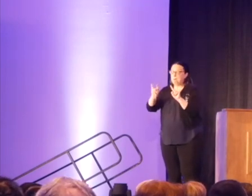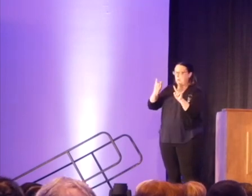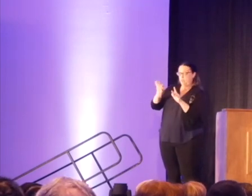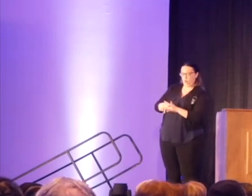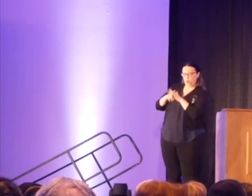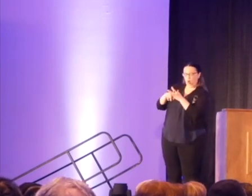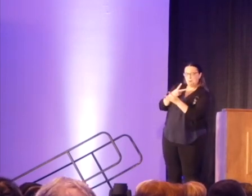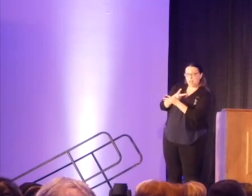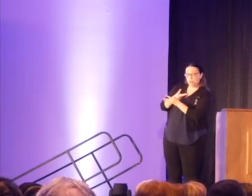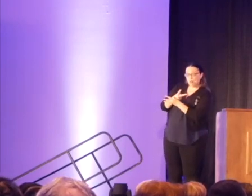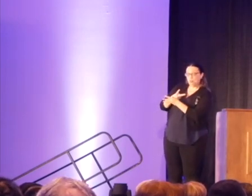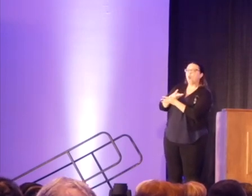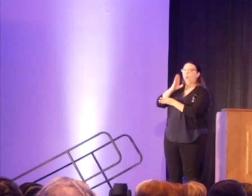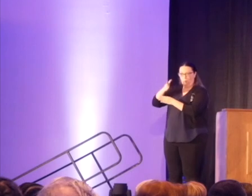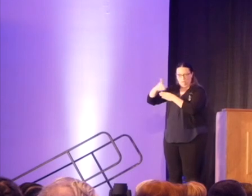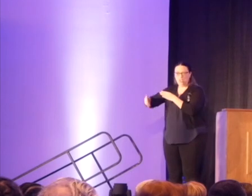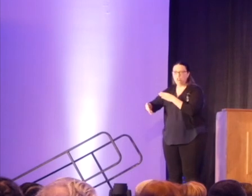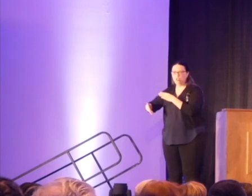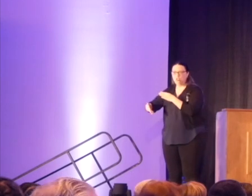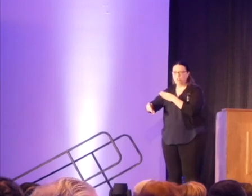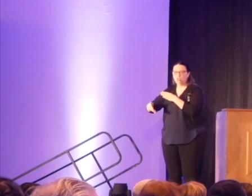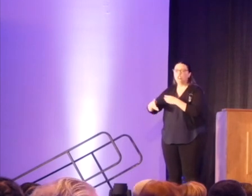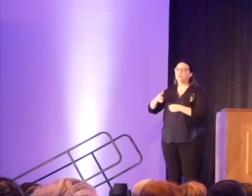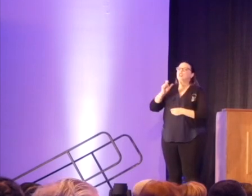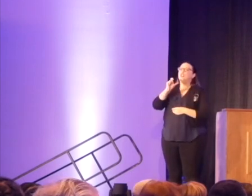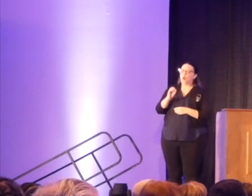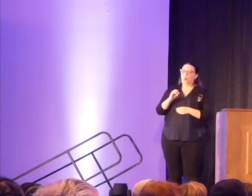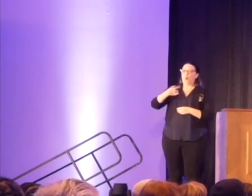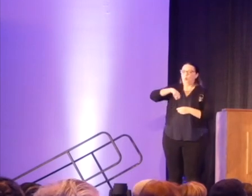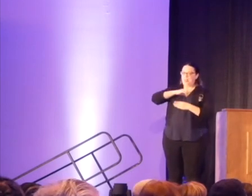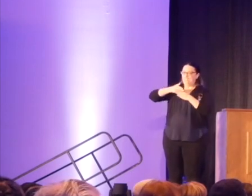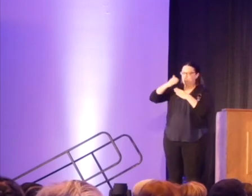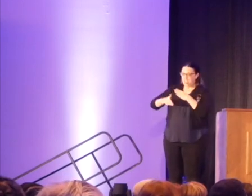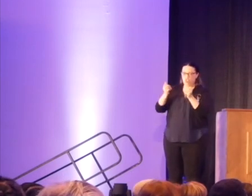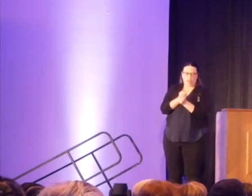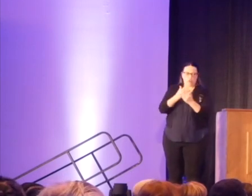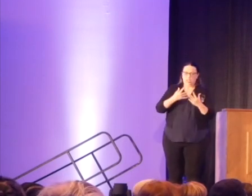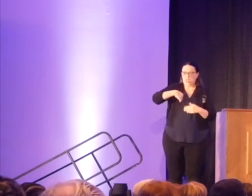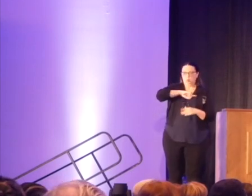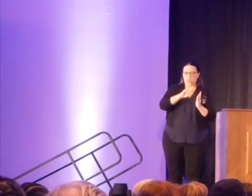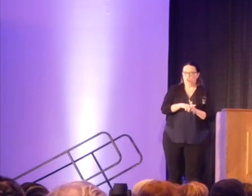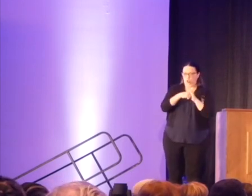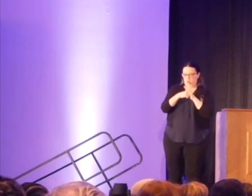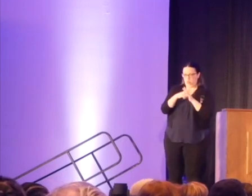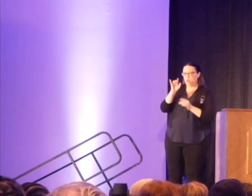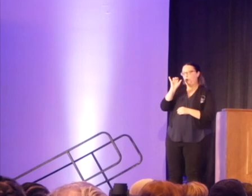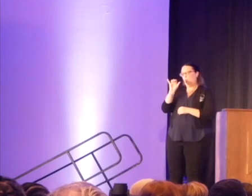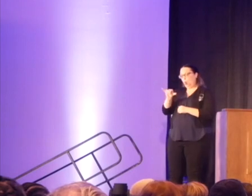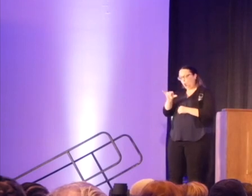finish a master's. So it was starting what we finished. And those tools, those fundamental core values,